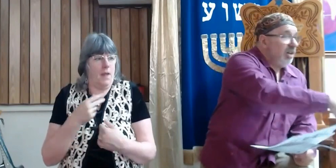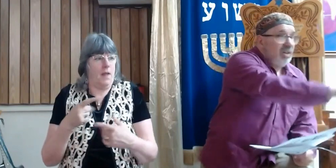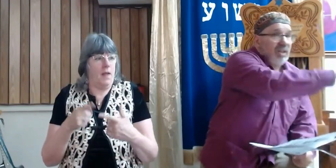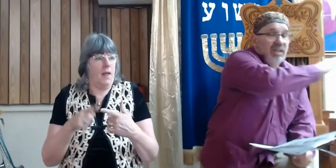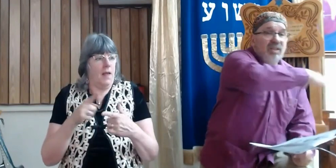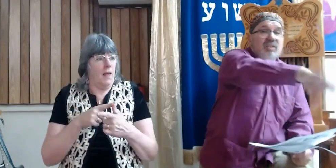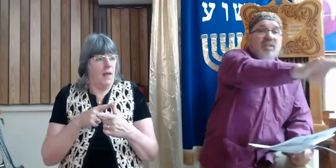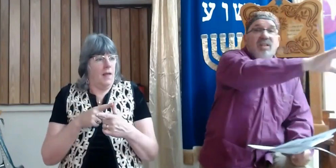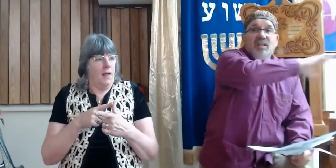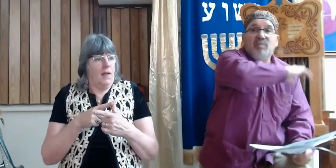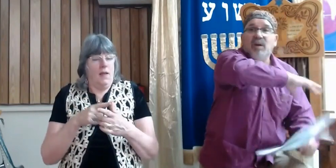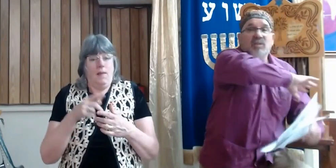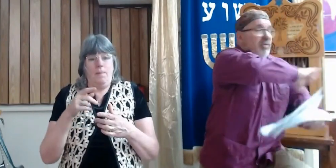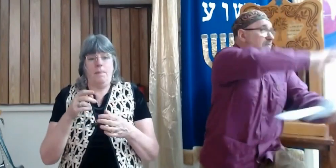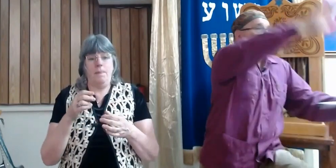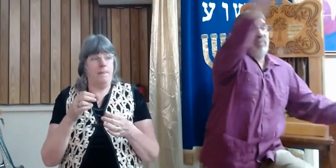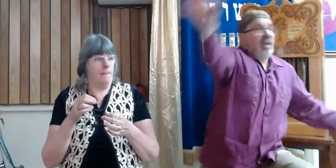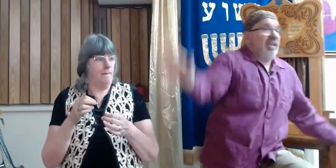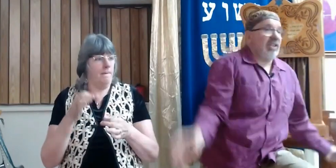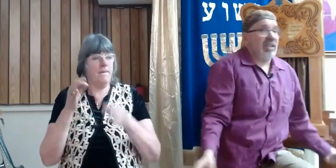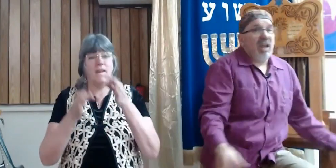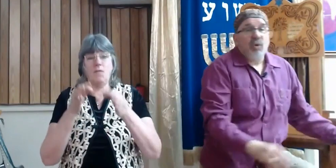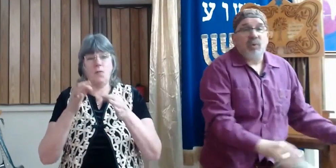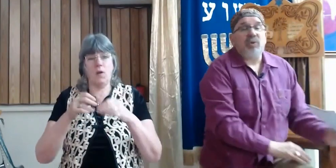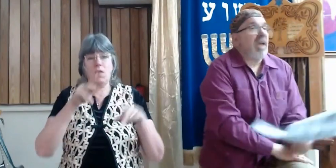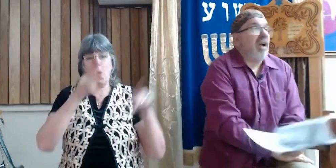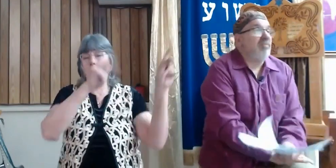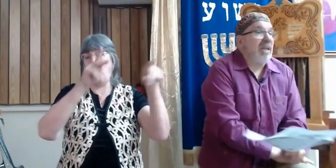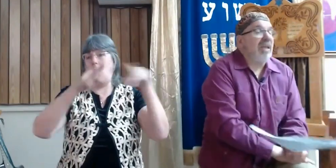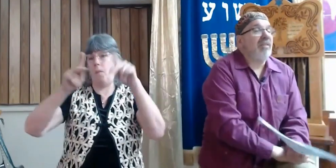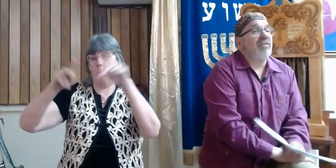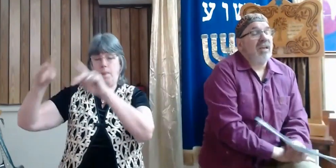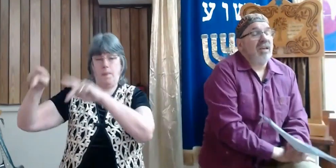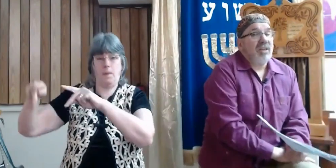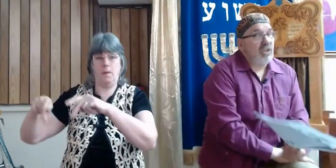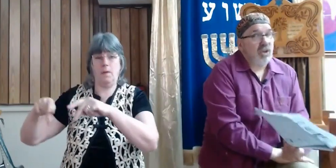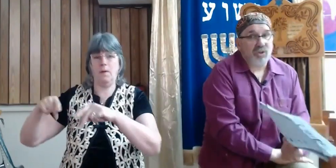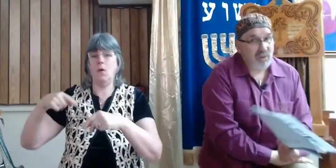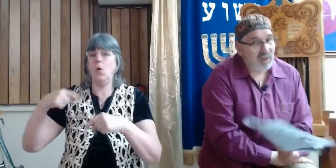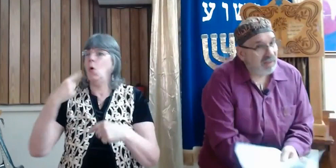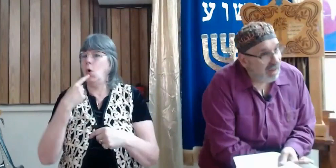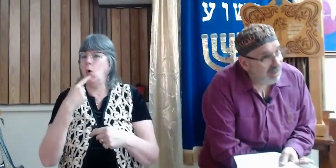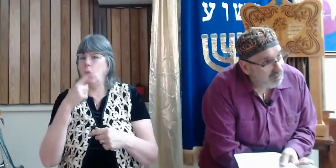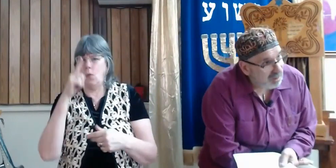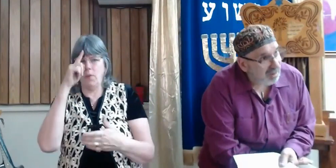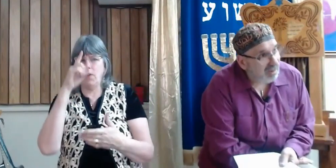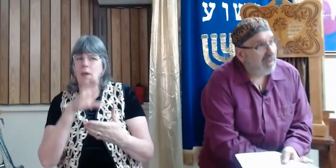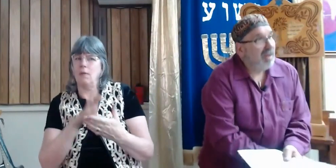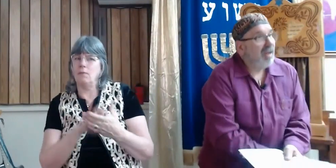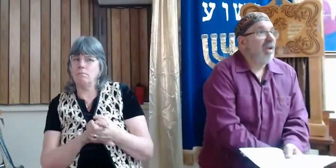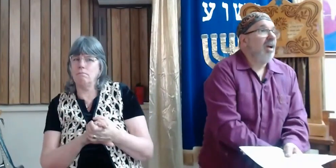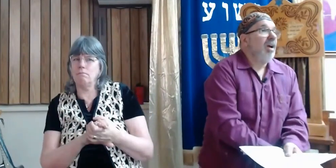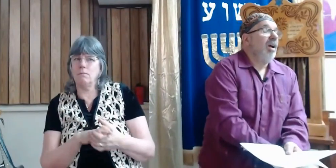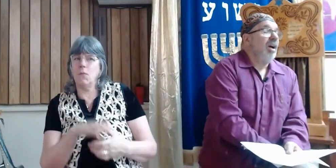we're in the, in the part of the population. Would we have believed Joshua and Caleb?